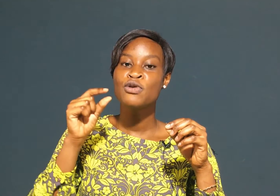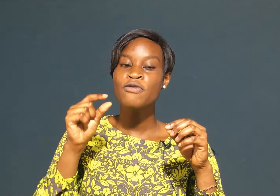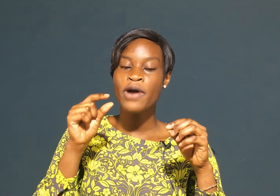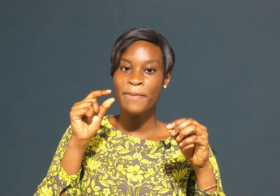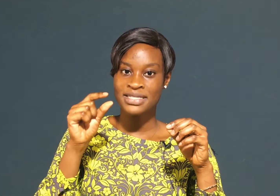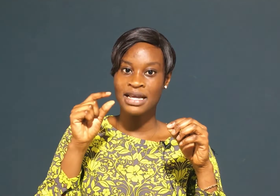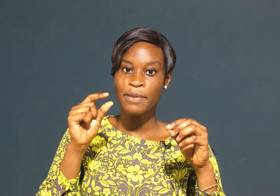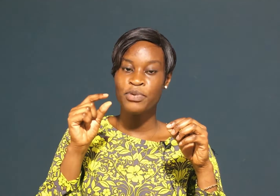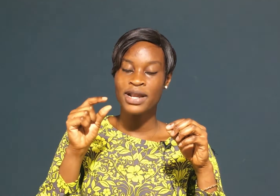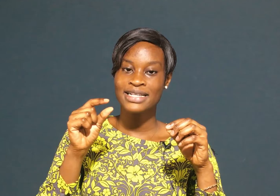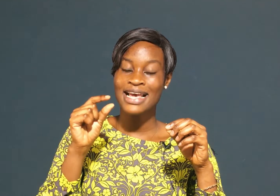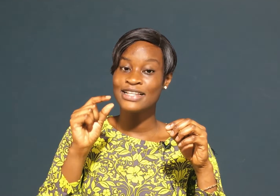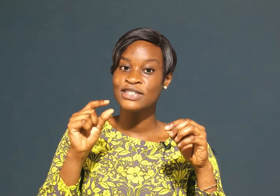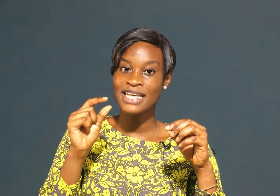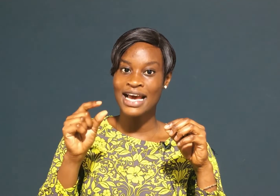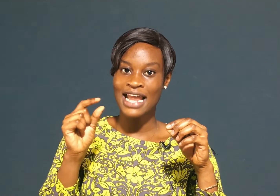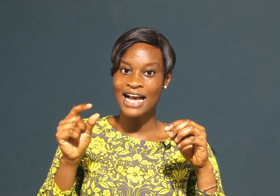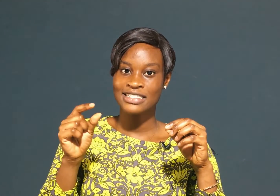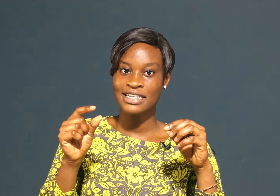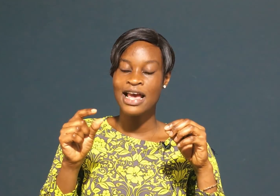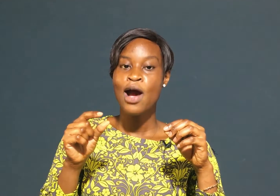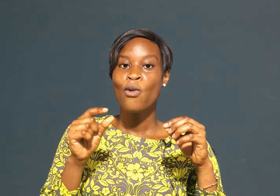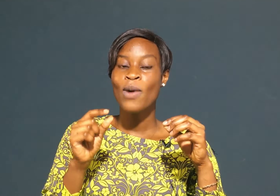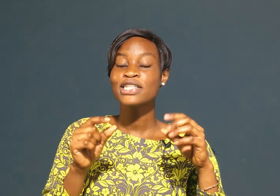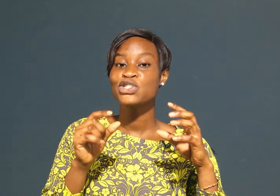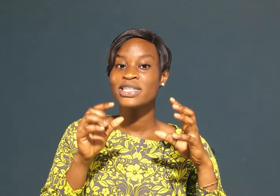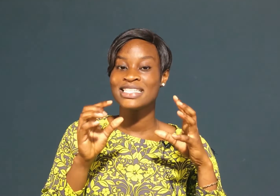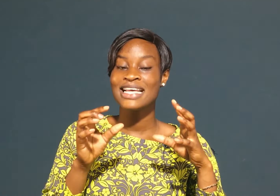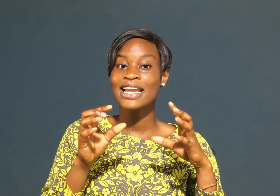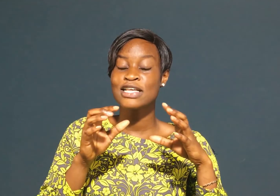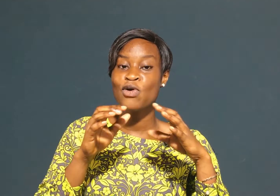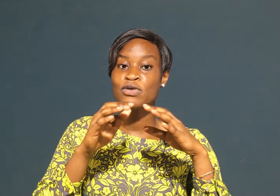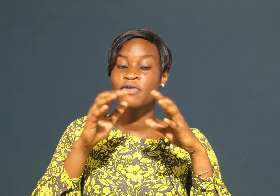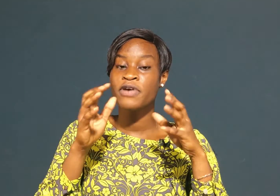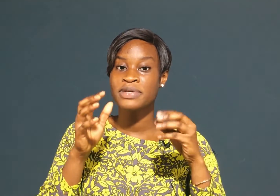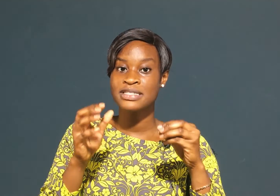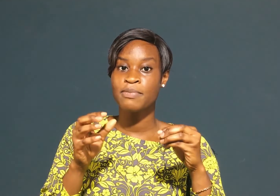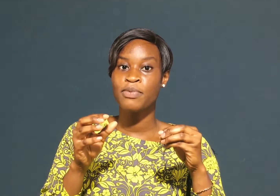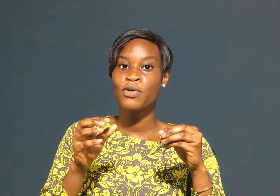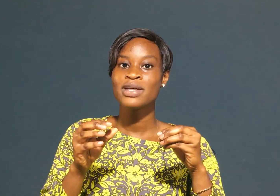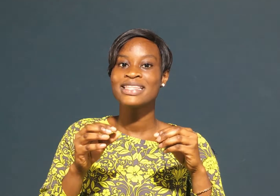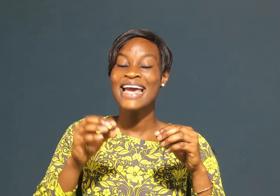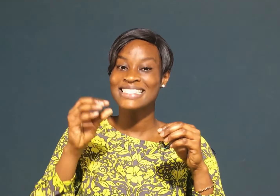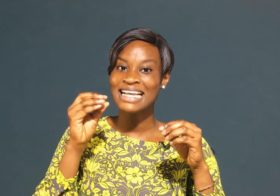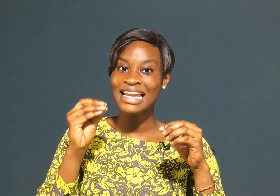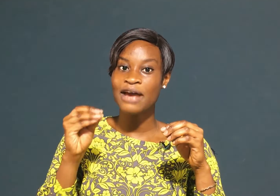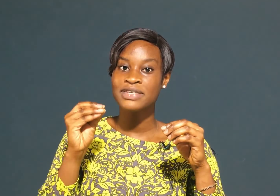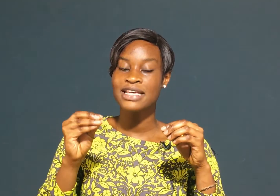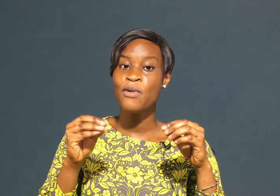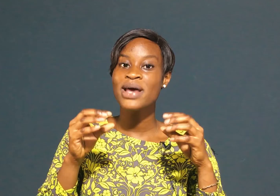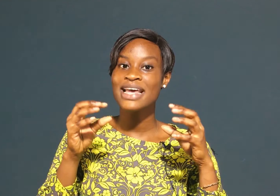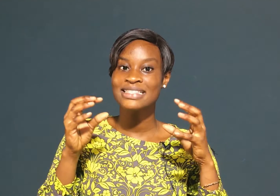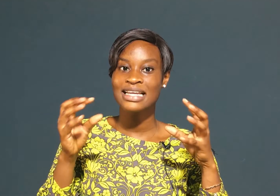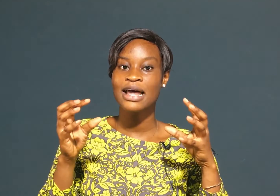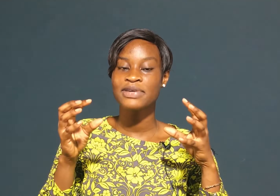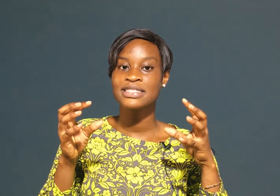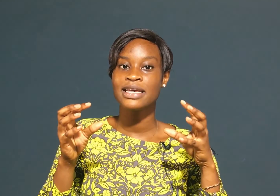look for a particular product and to take an action once your design is also very simple there is clarity and when there is clarity